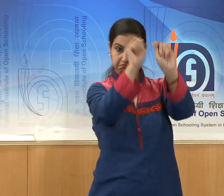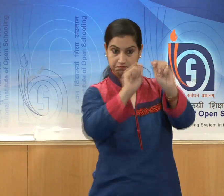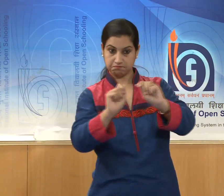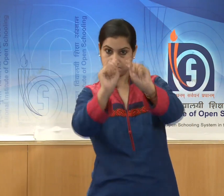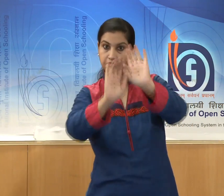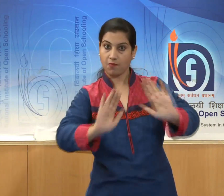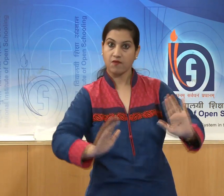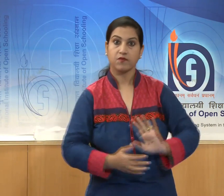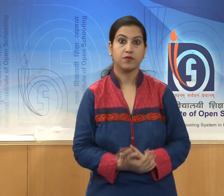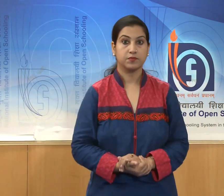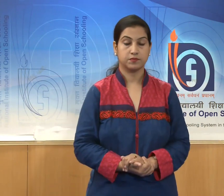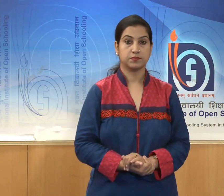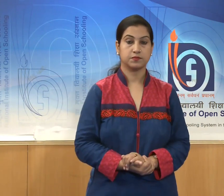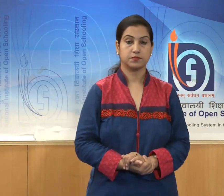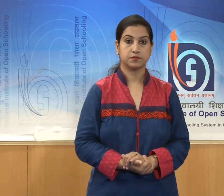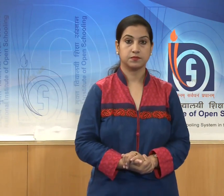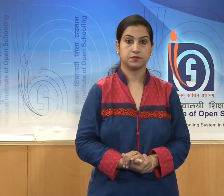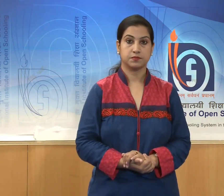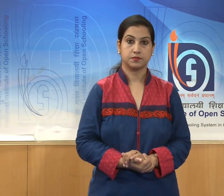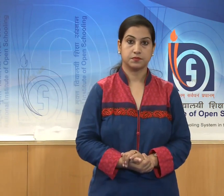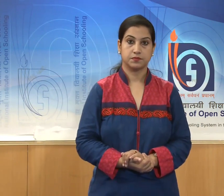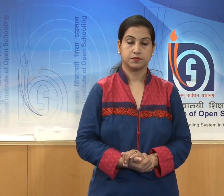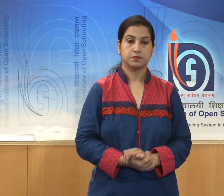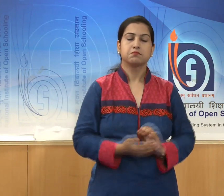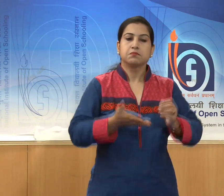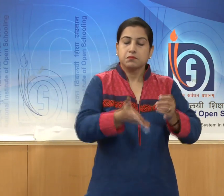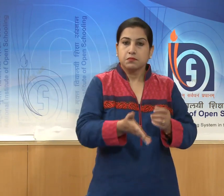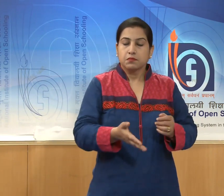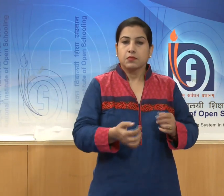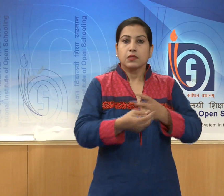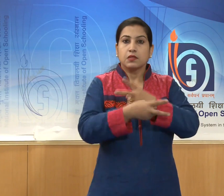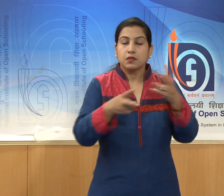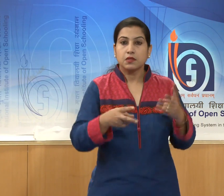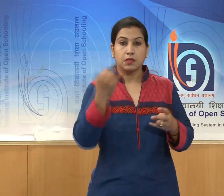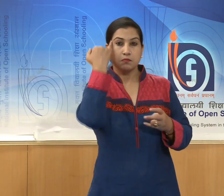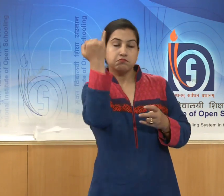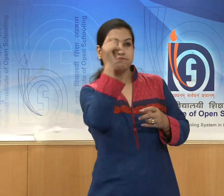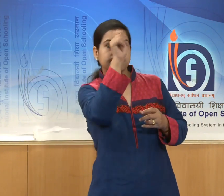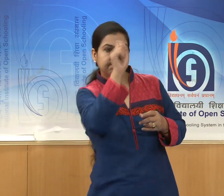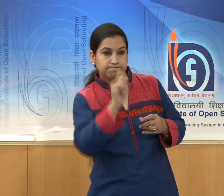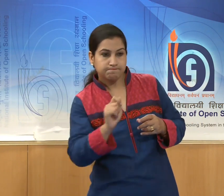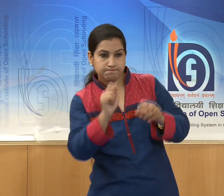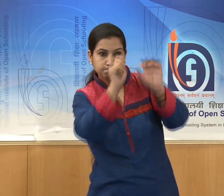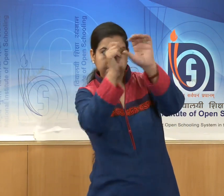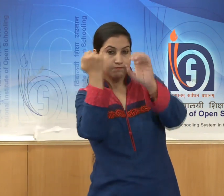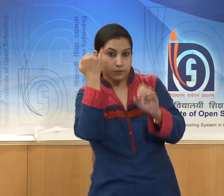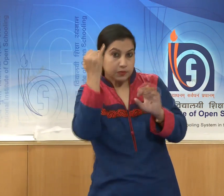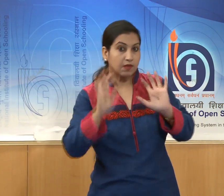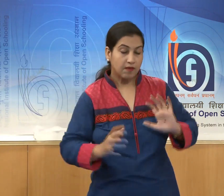There are plant designs around the